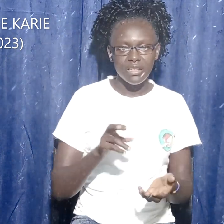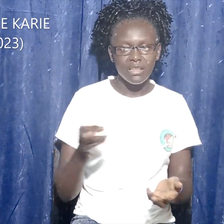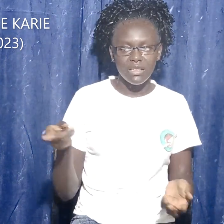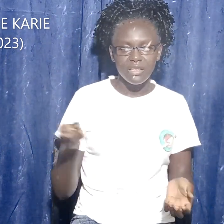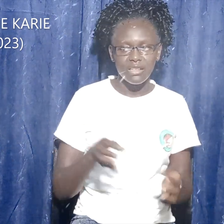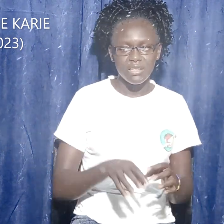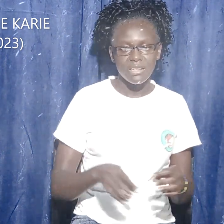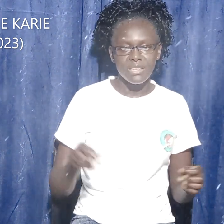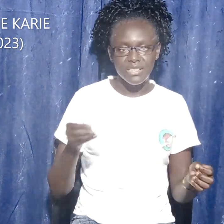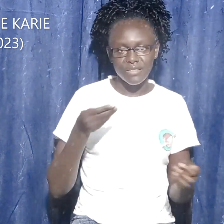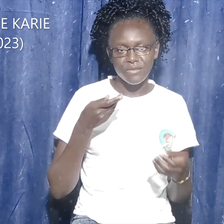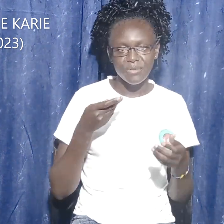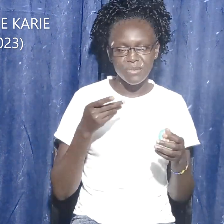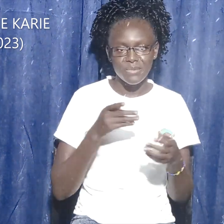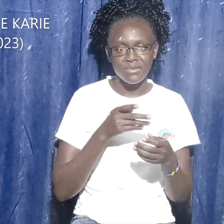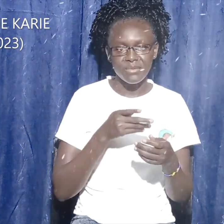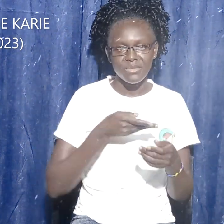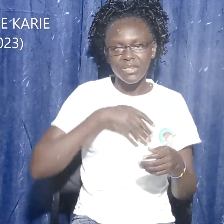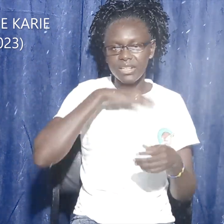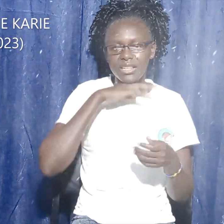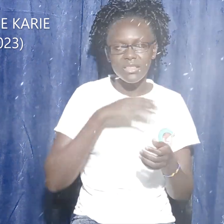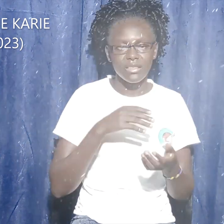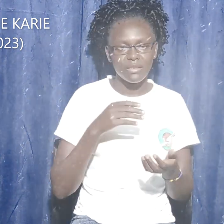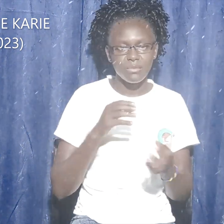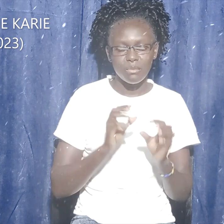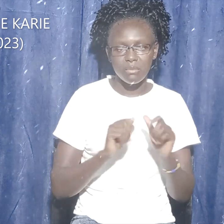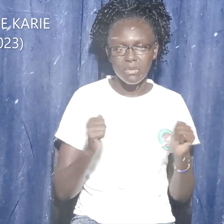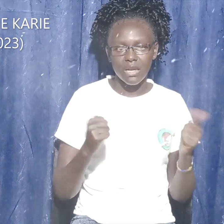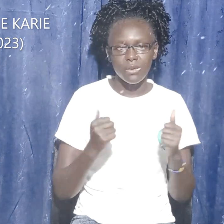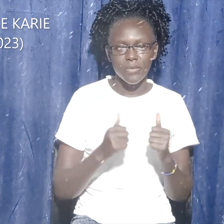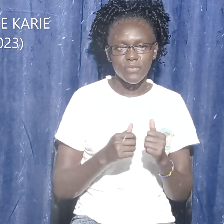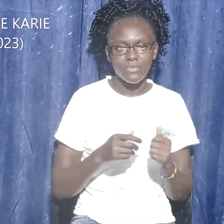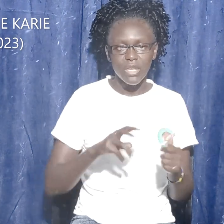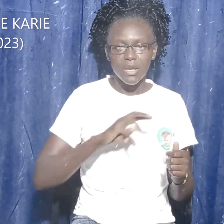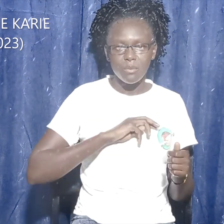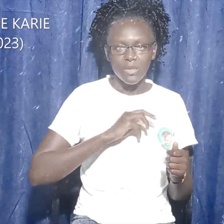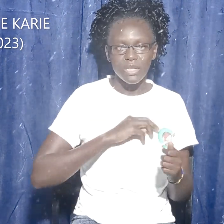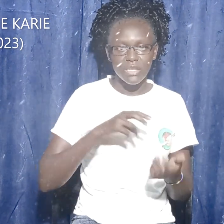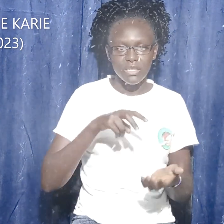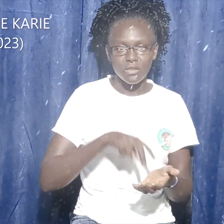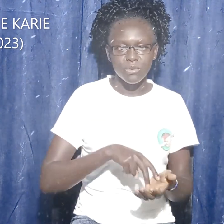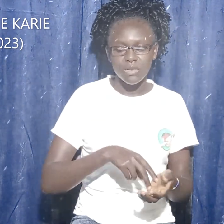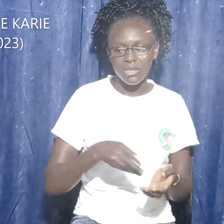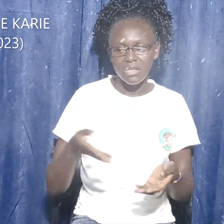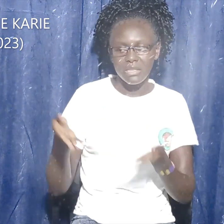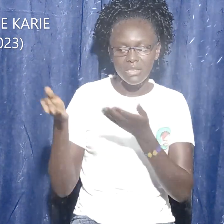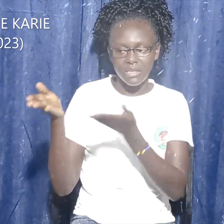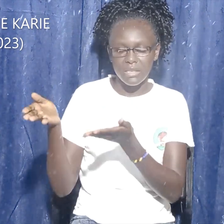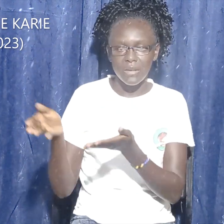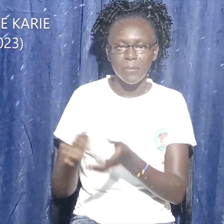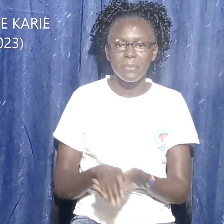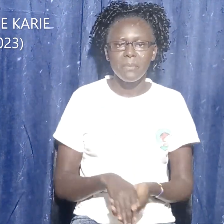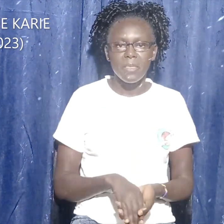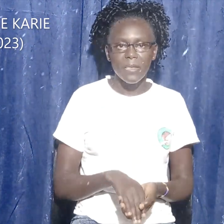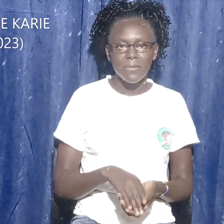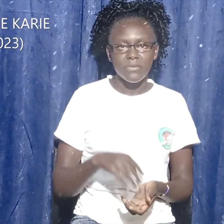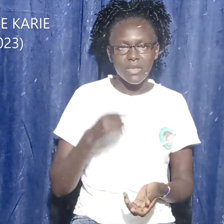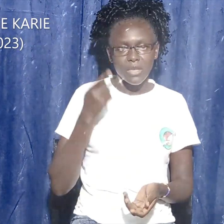Mary stood weeping outside the tomb. As she was weeping, she stopped and looked into the tomb.